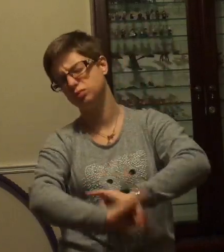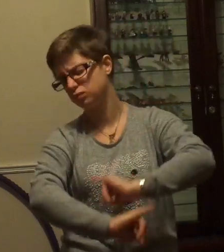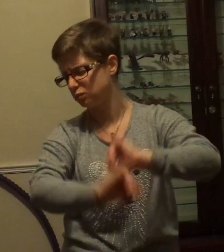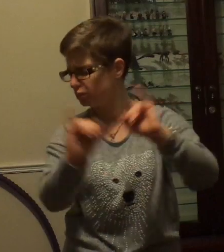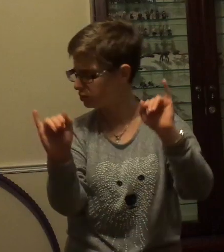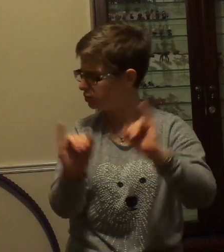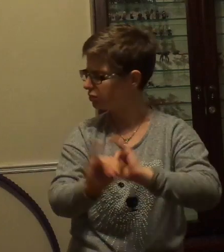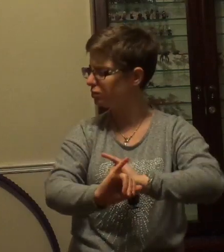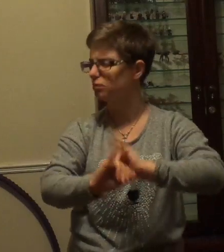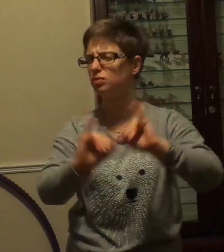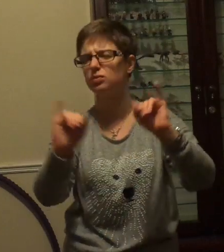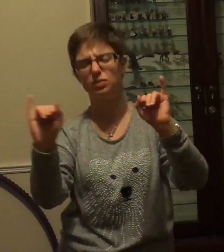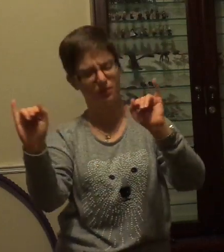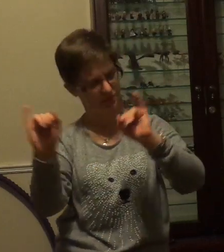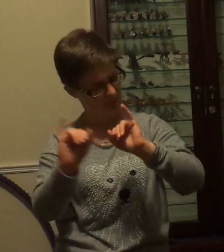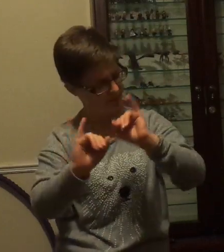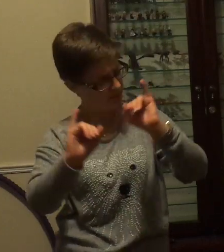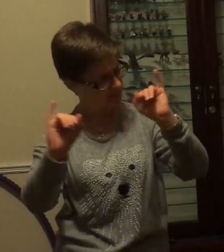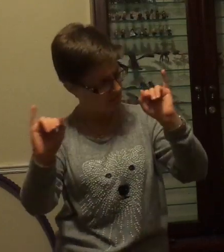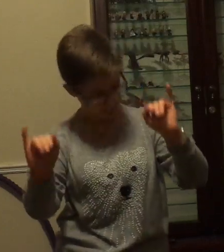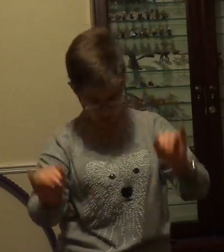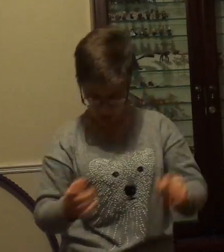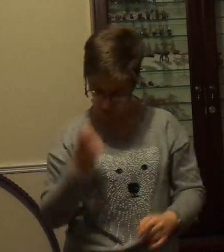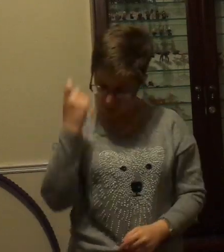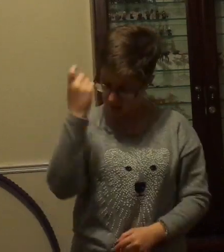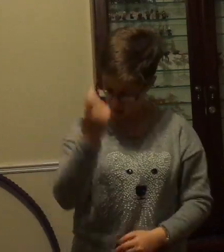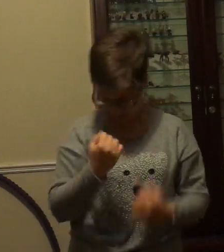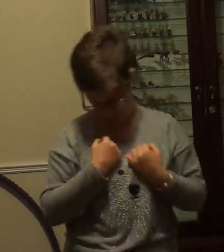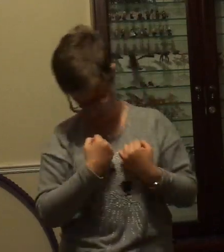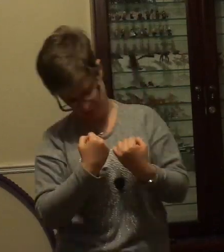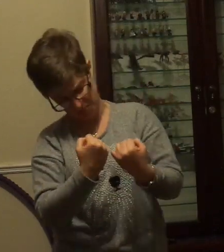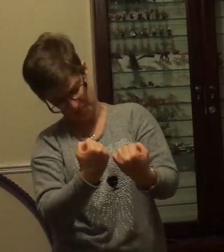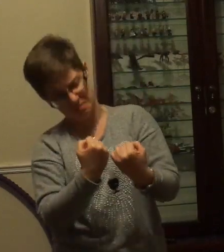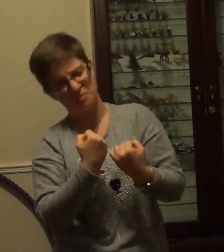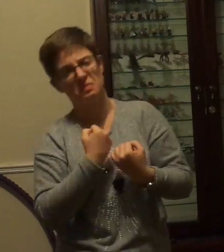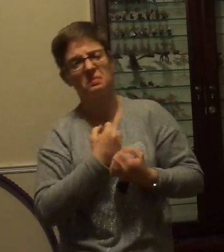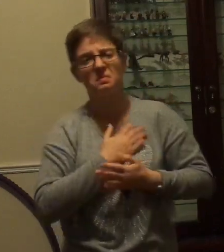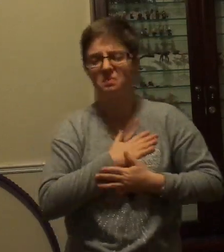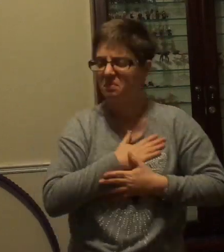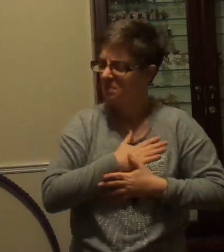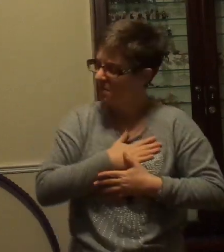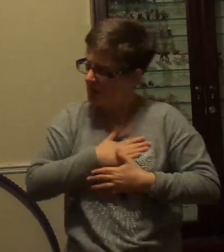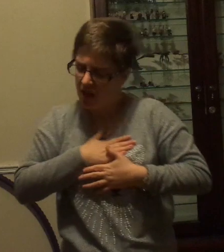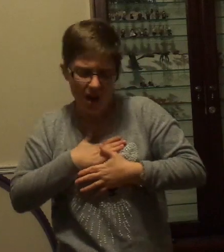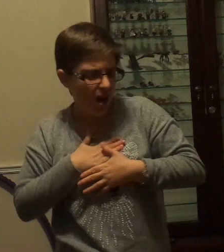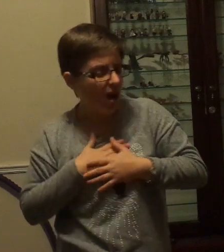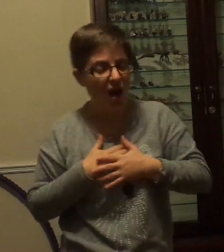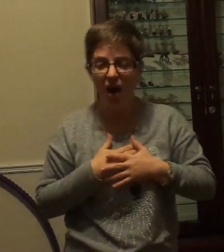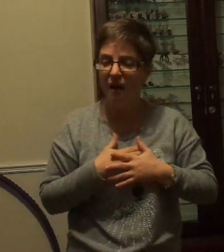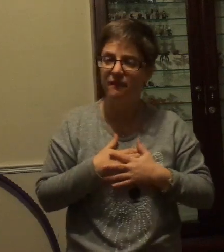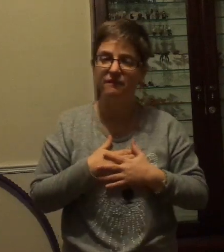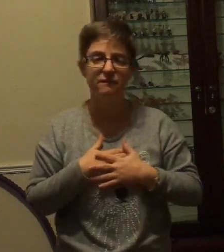And you think that love is only